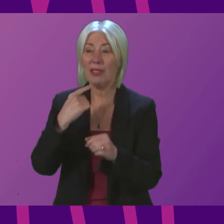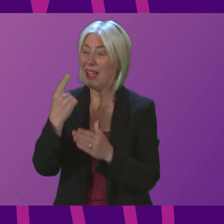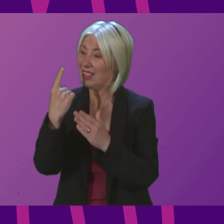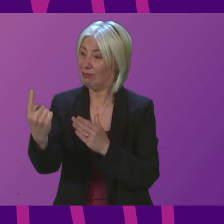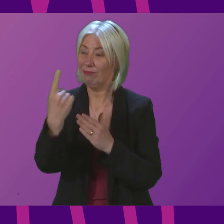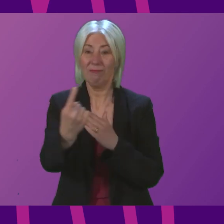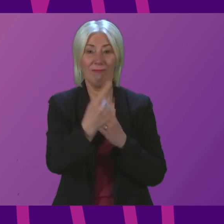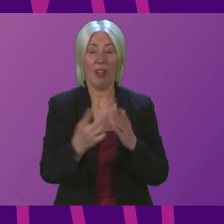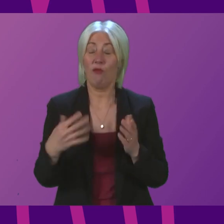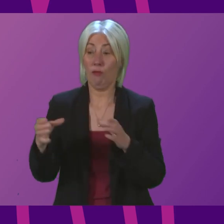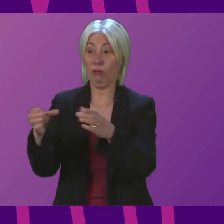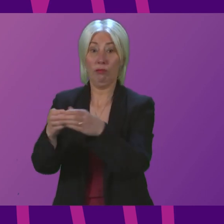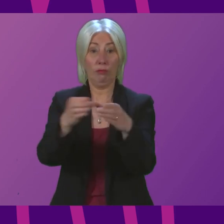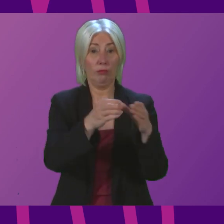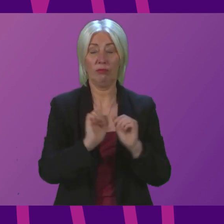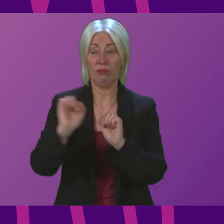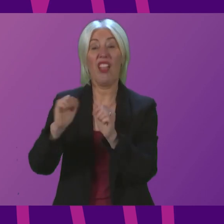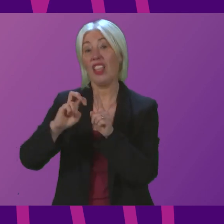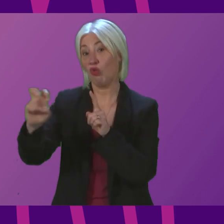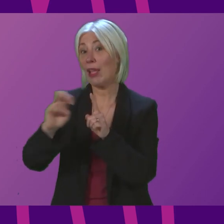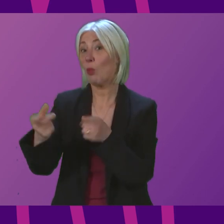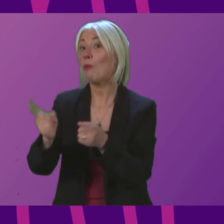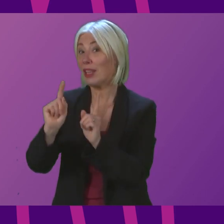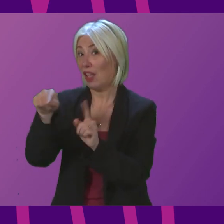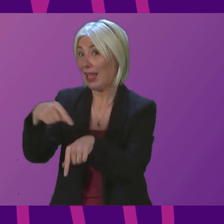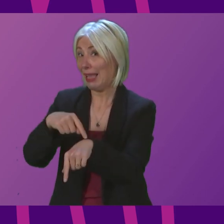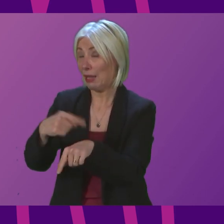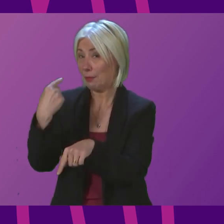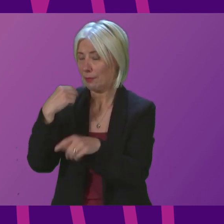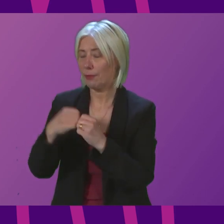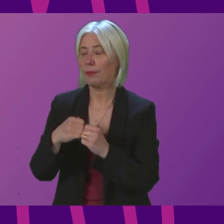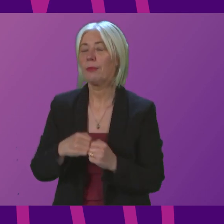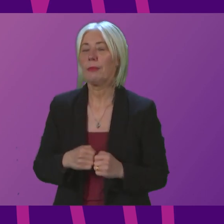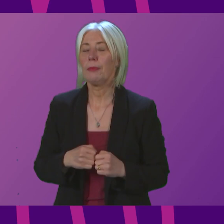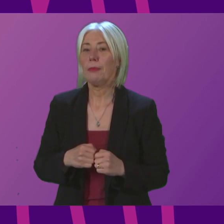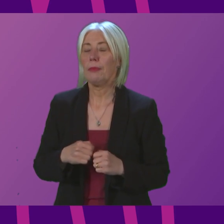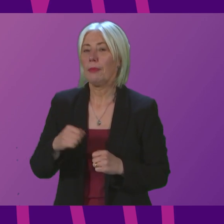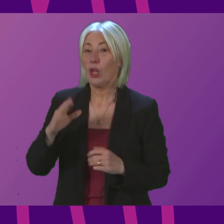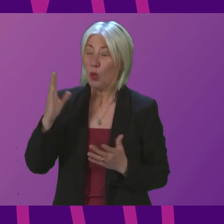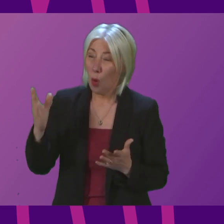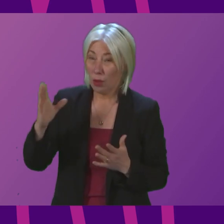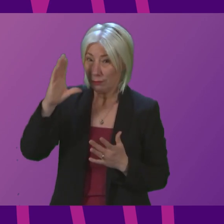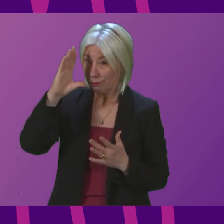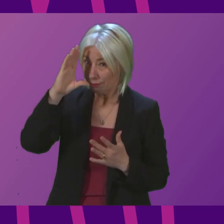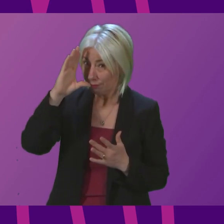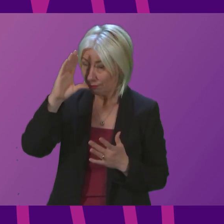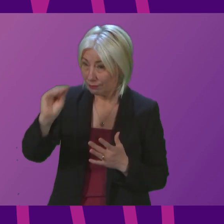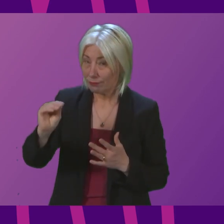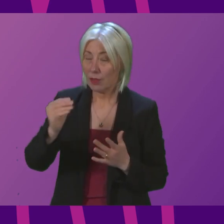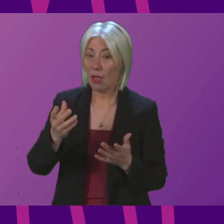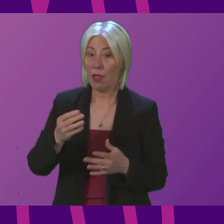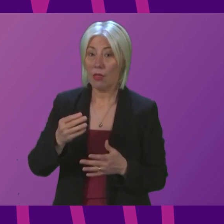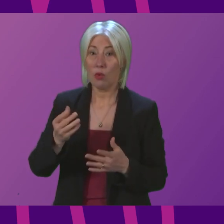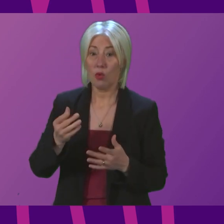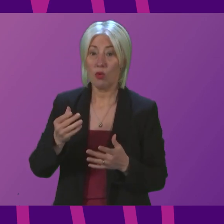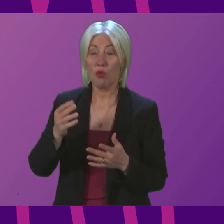by the Transport Minister. And if I can just give Douglas Ross the benefit of the note that he